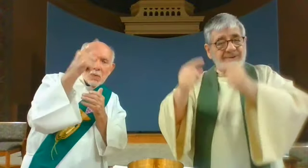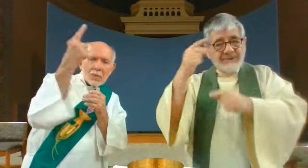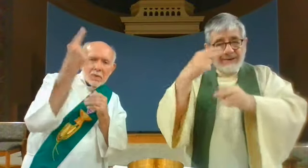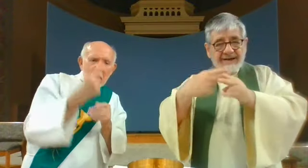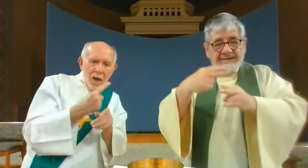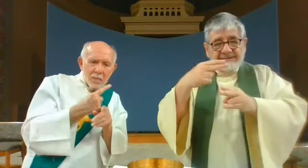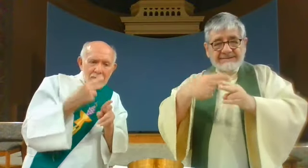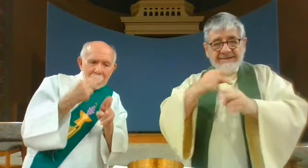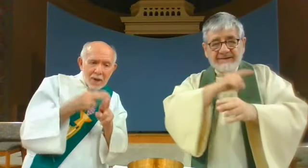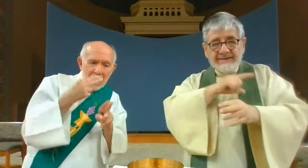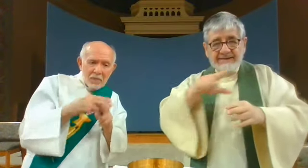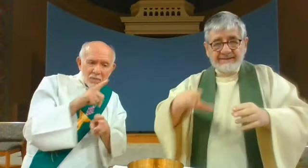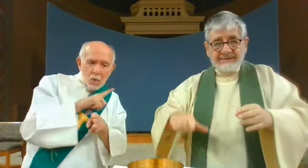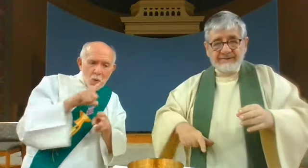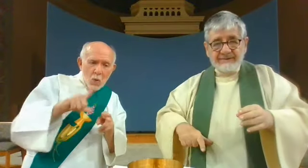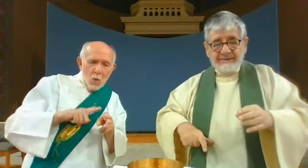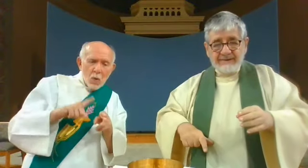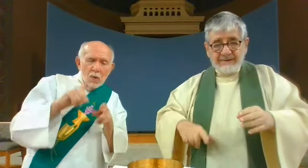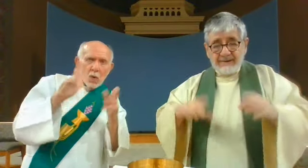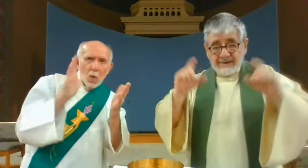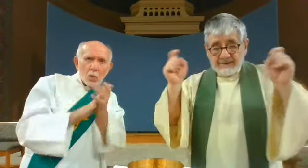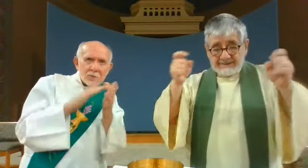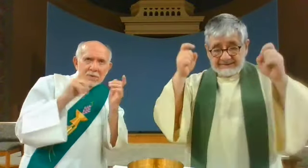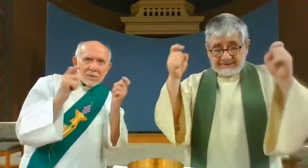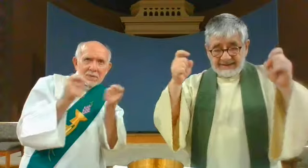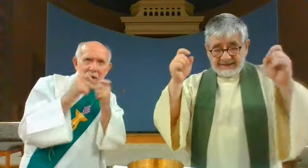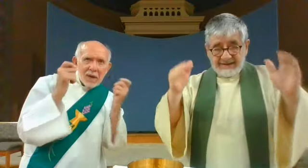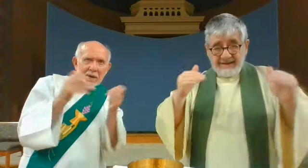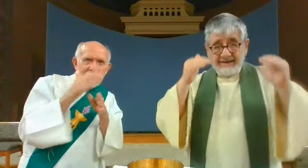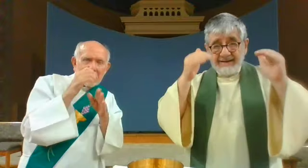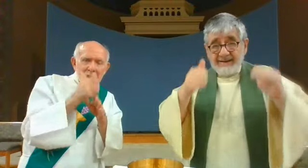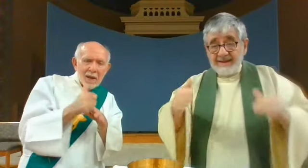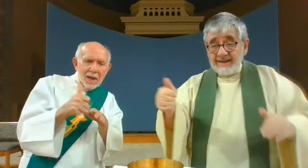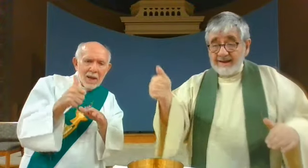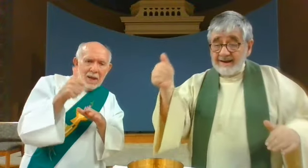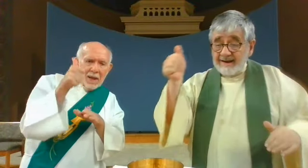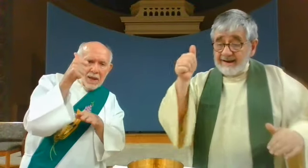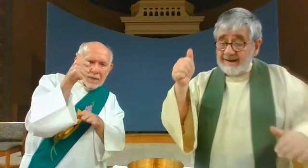comes in the name of the Lord. Hosanna in the highest.